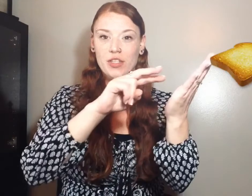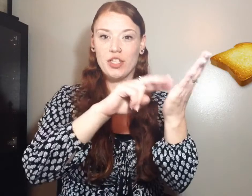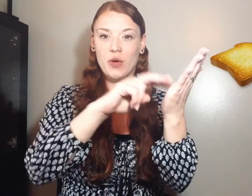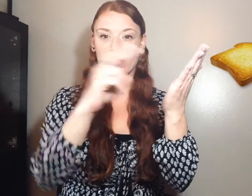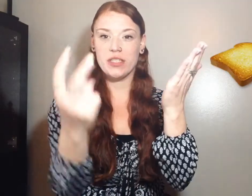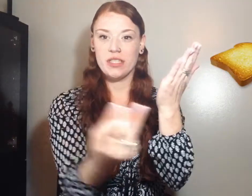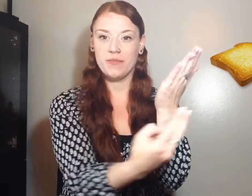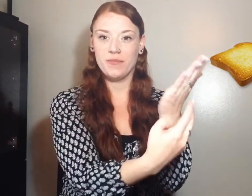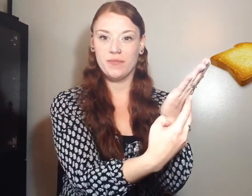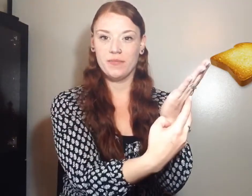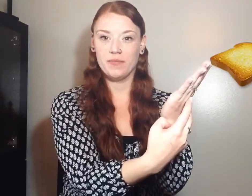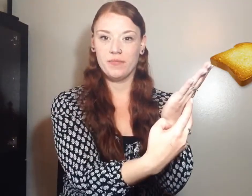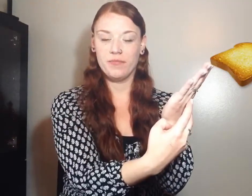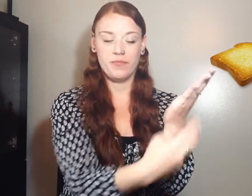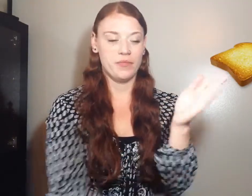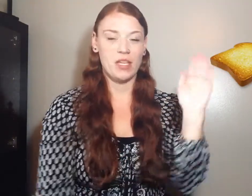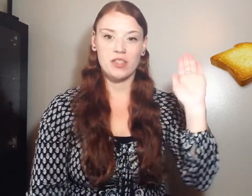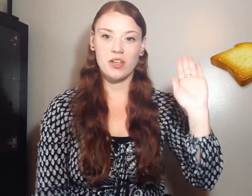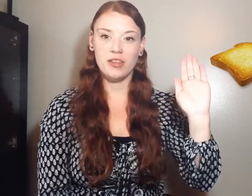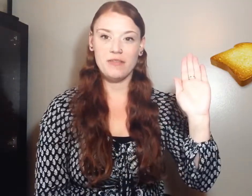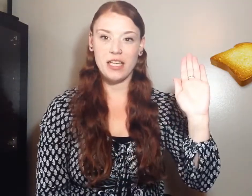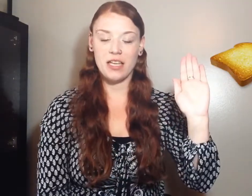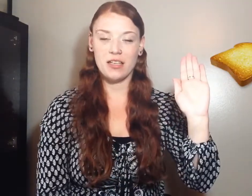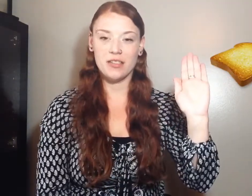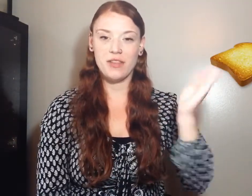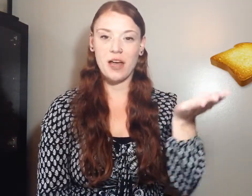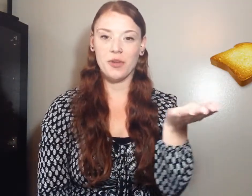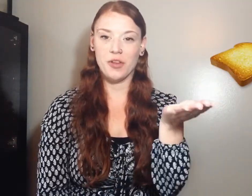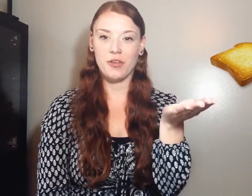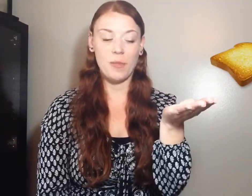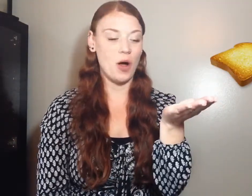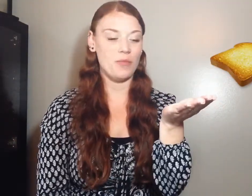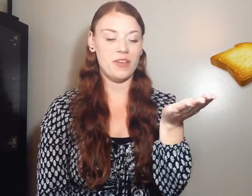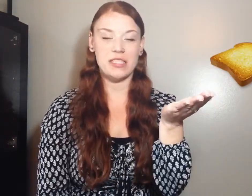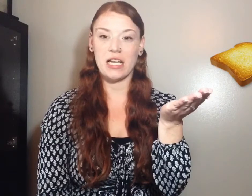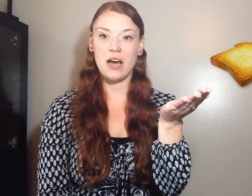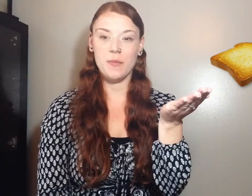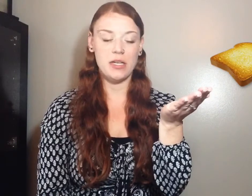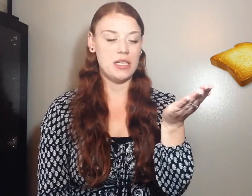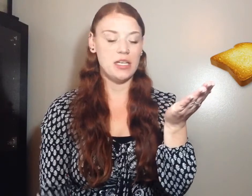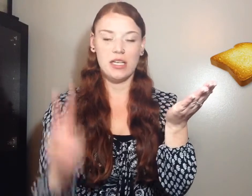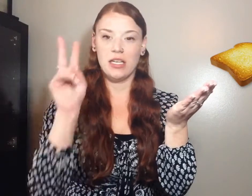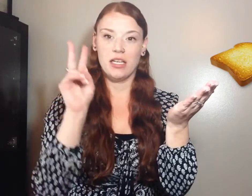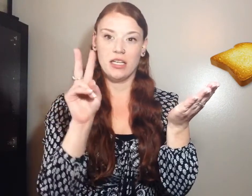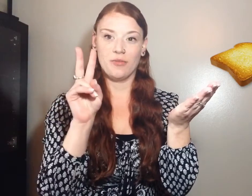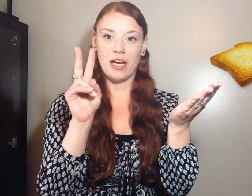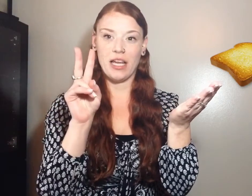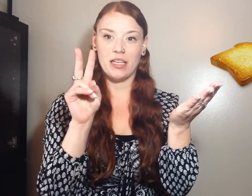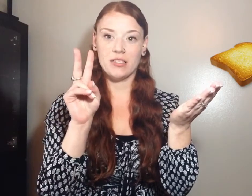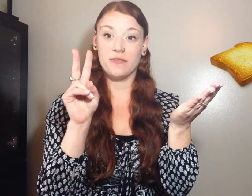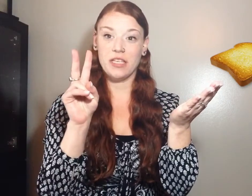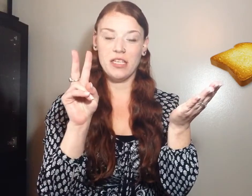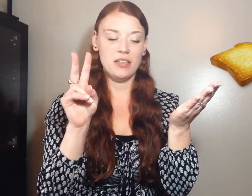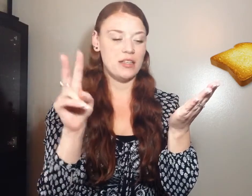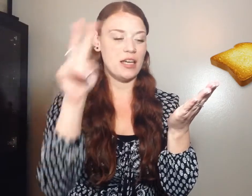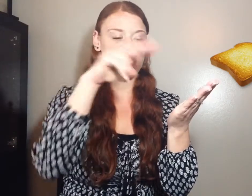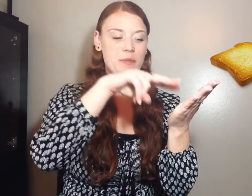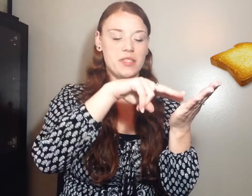Toast. So your left hand is flat with your palm facing up. Right hand is a V that taps the